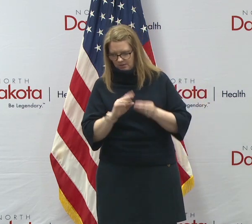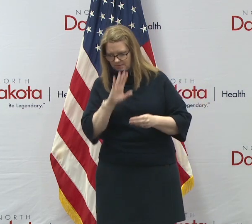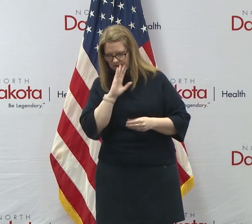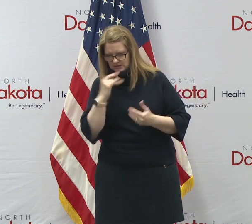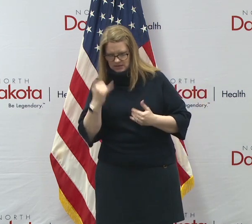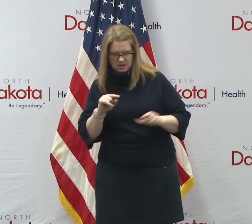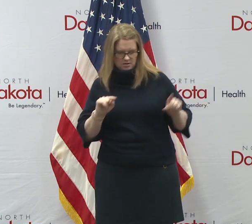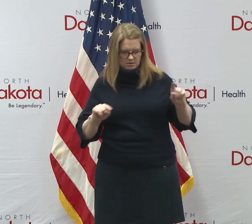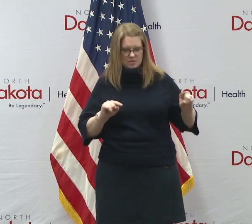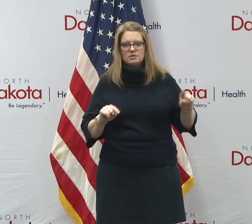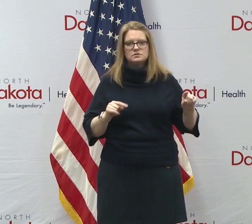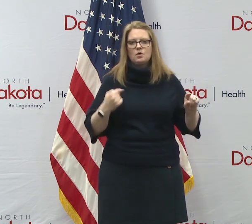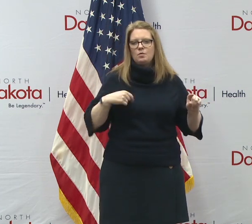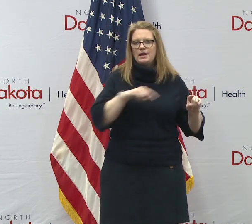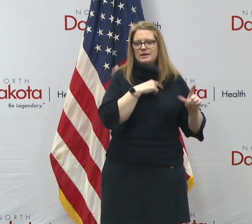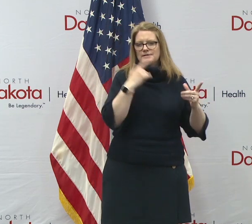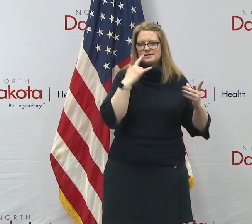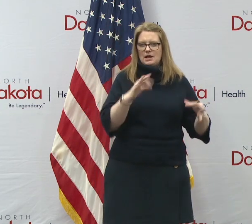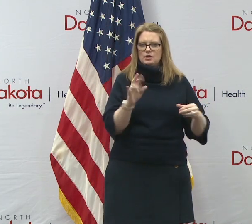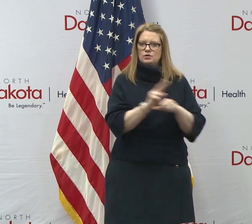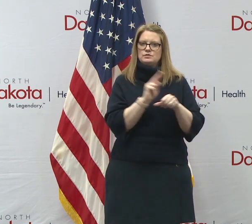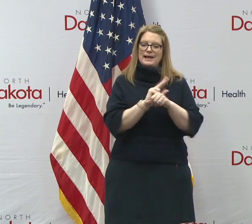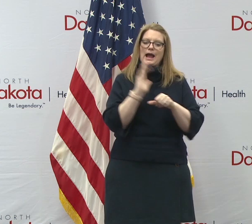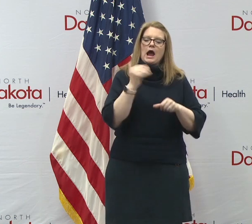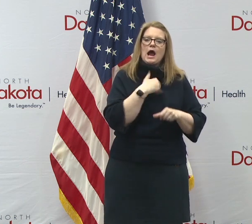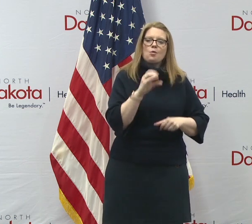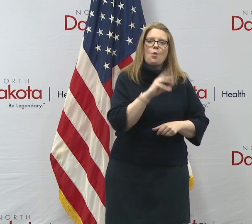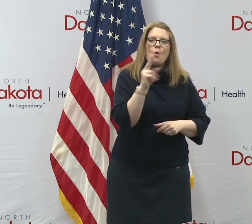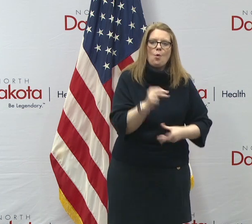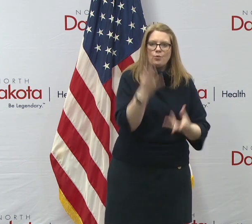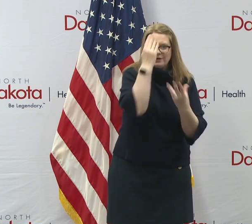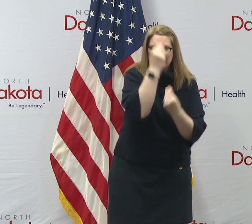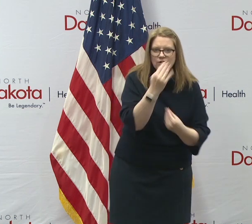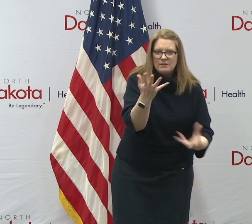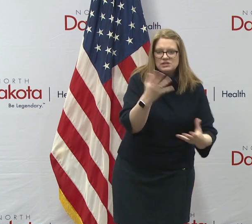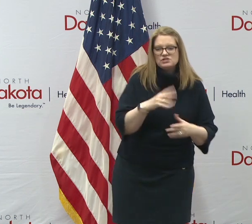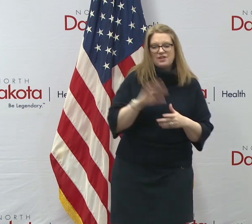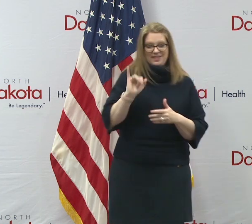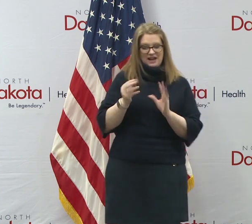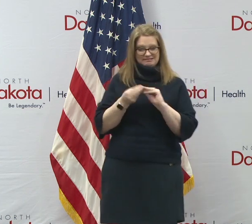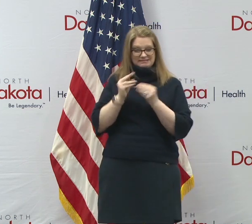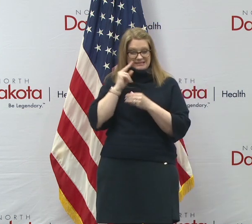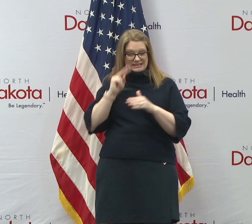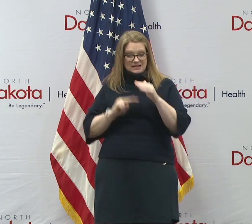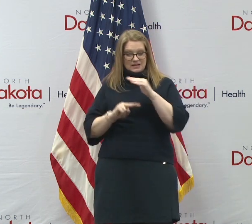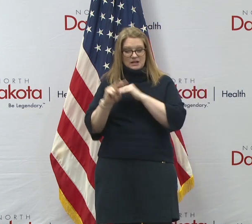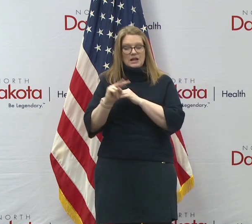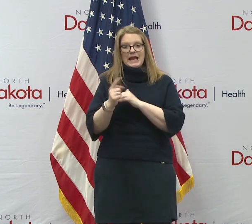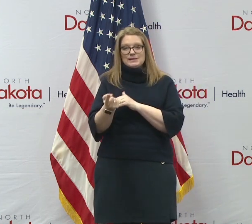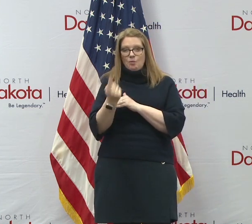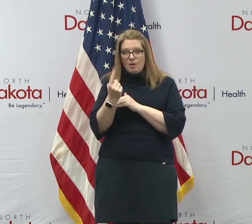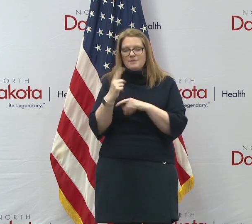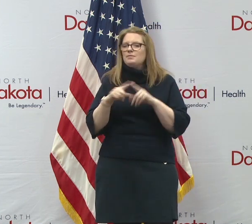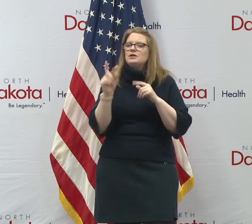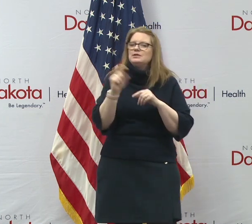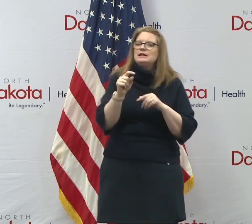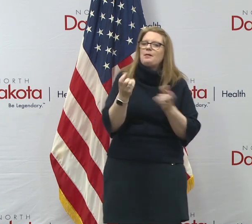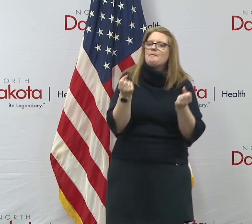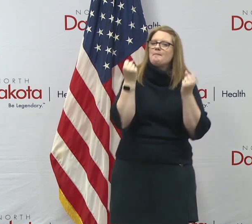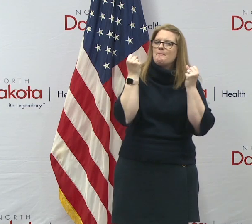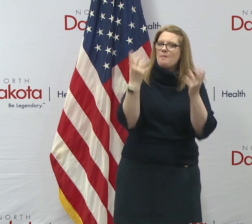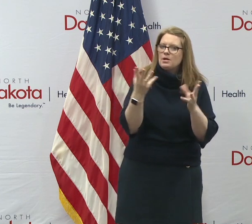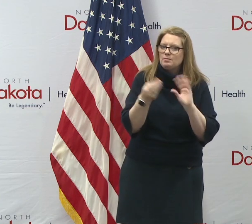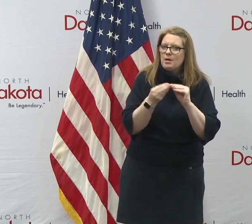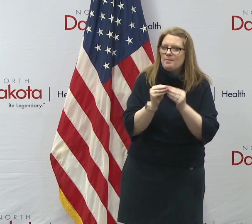today and make a decision on. So the forecasts are one factor, but it's, you'd want to have multiple, uh, multiple models, and then